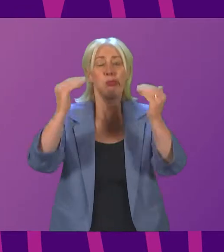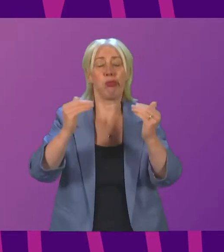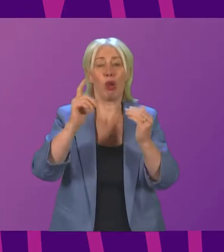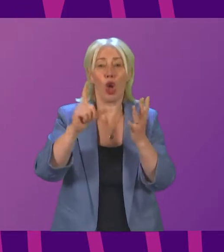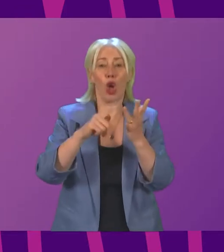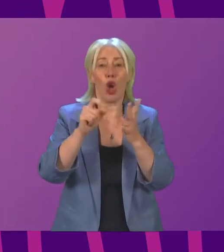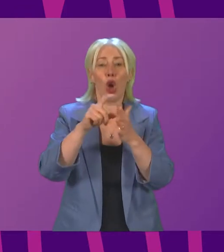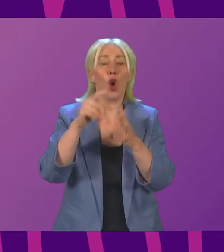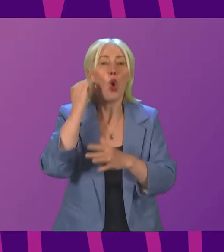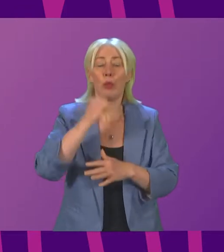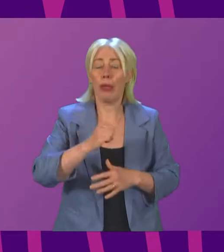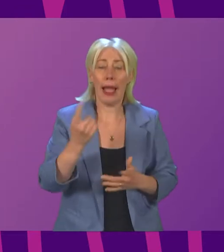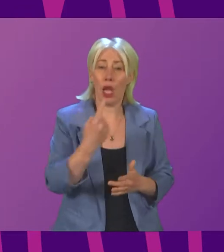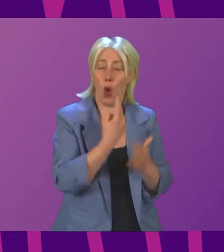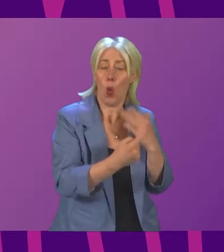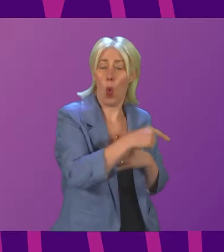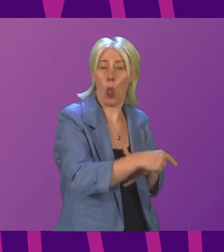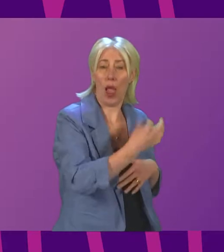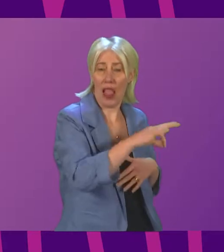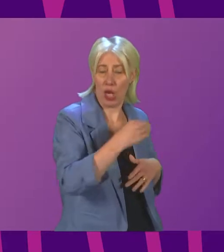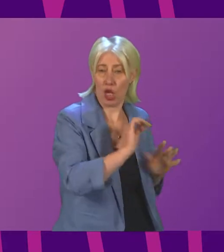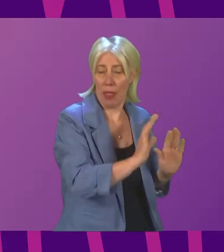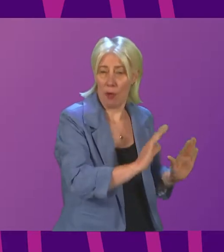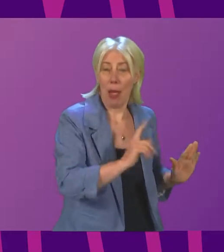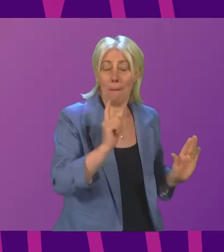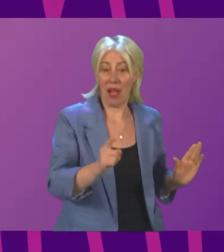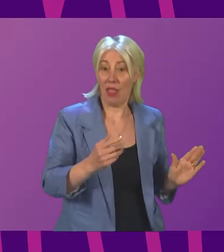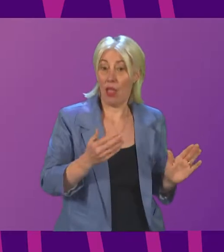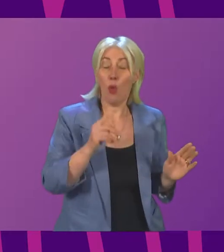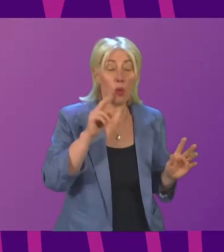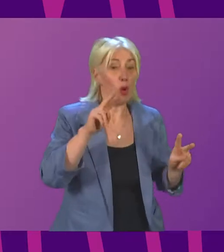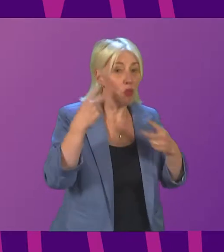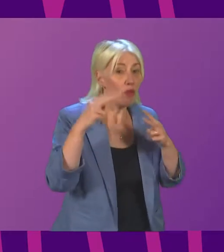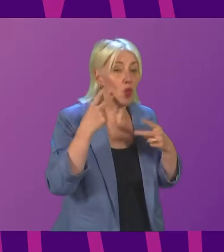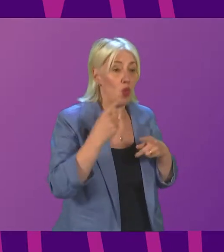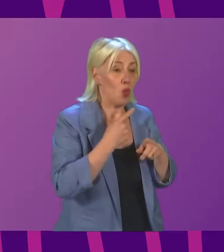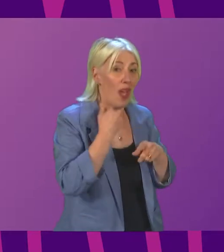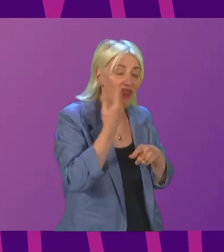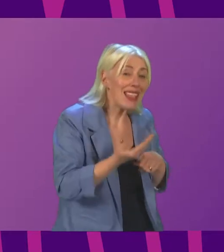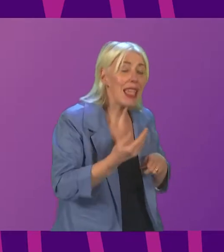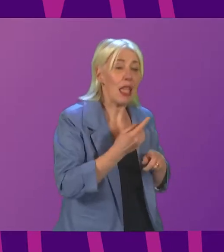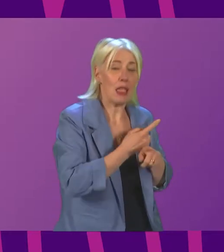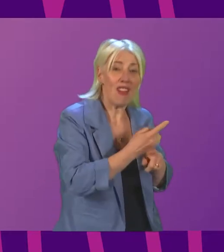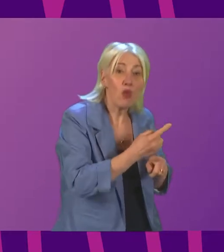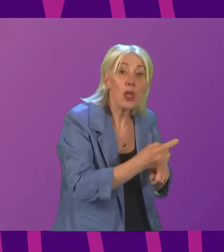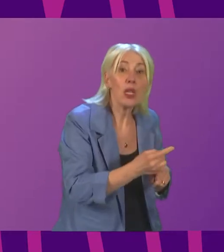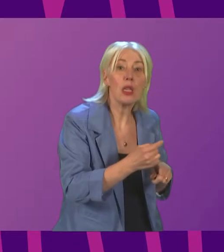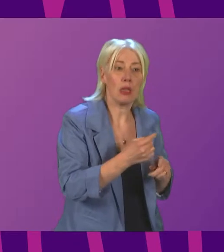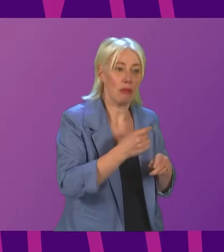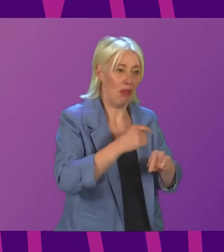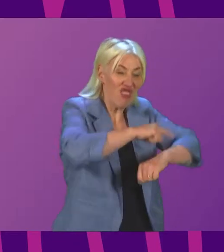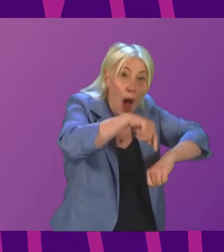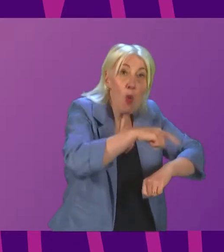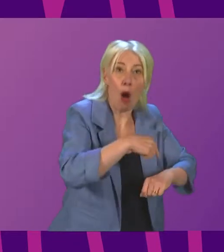of escalation black, which NHS Lanarkshire is on. But, of course, that is a situation that is reviewed daily, weekly, and in fact, actually is reviewed hourly,